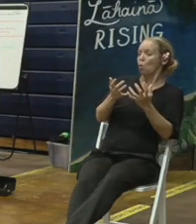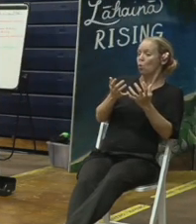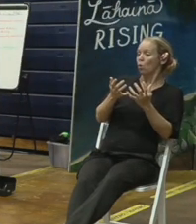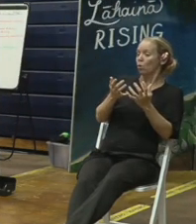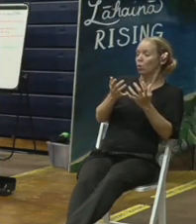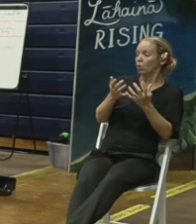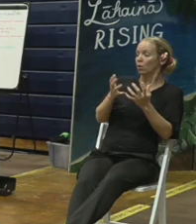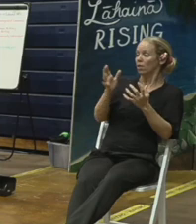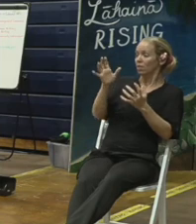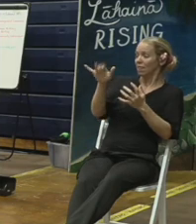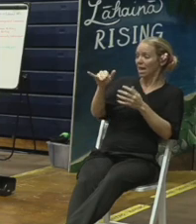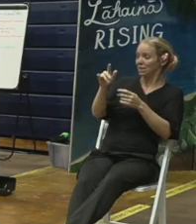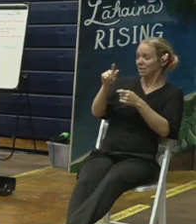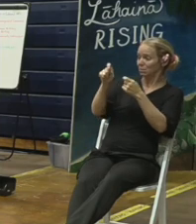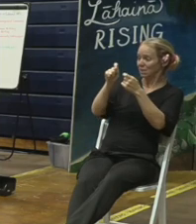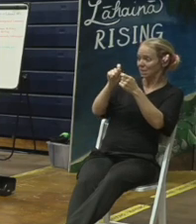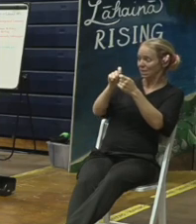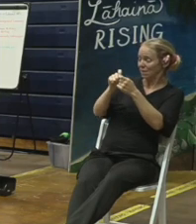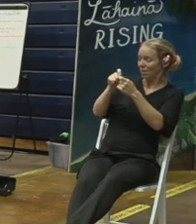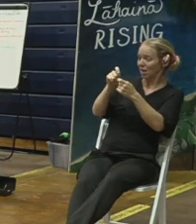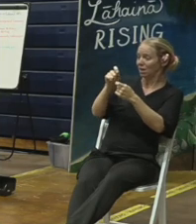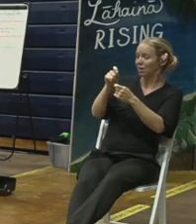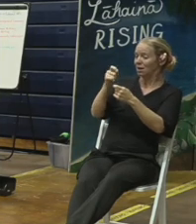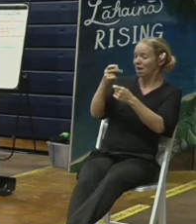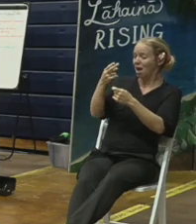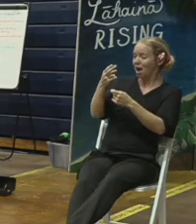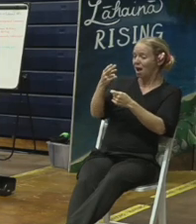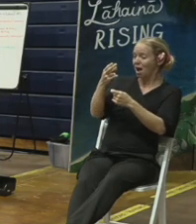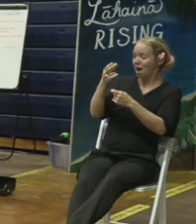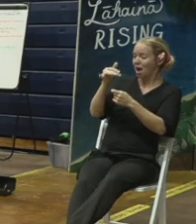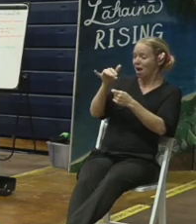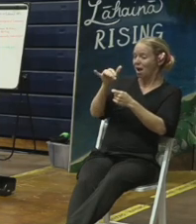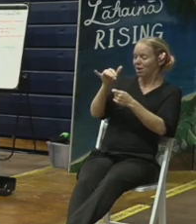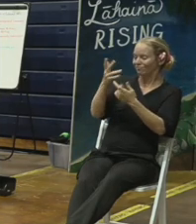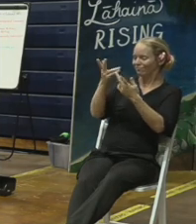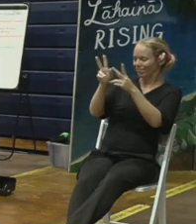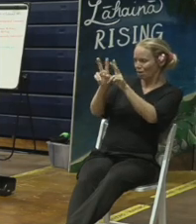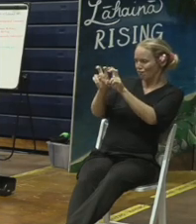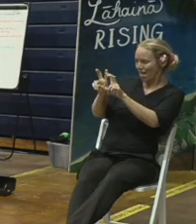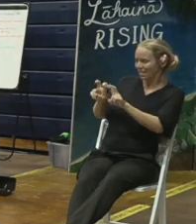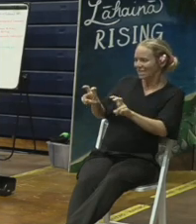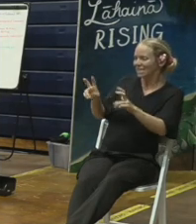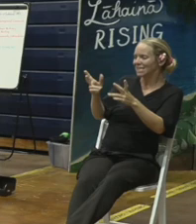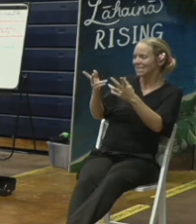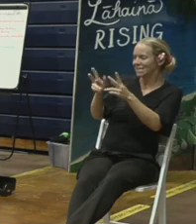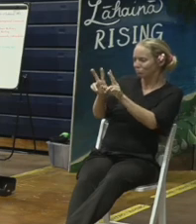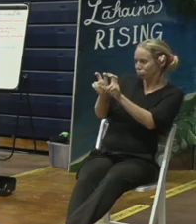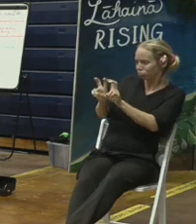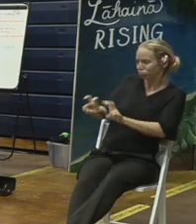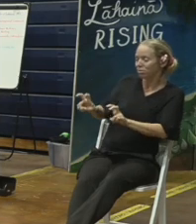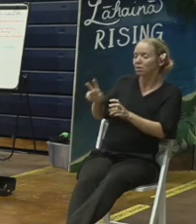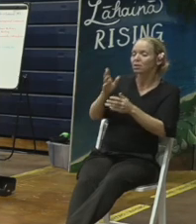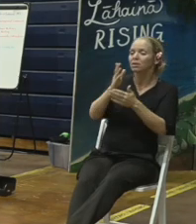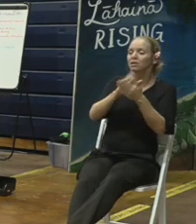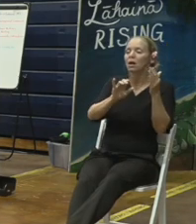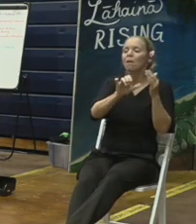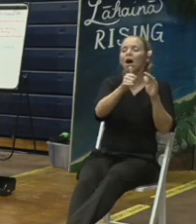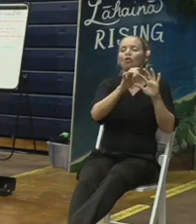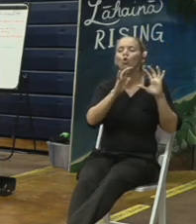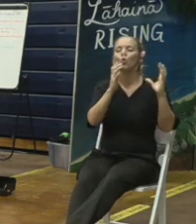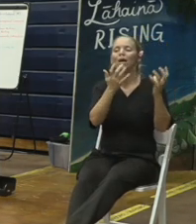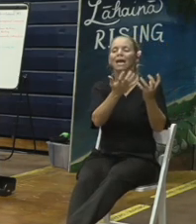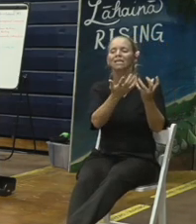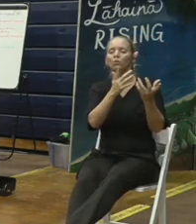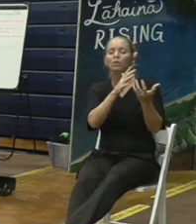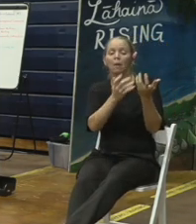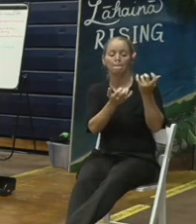pyrolysis gasification and some of the other processes around the planet where they are burning trash and turning it into non